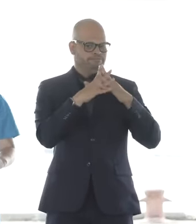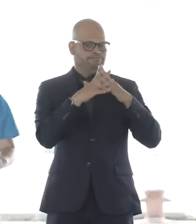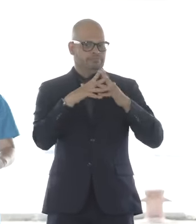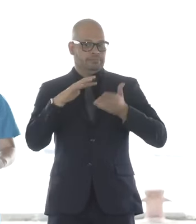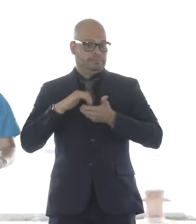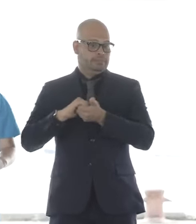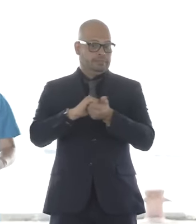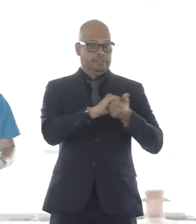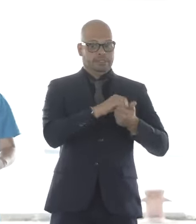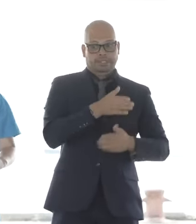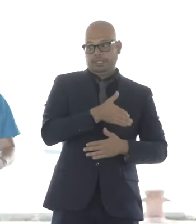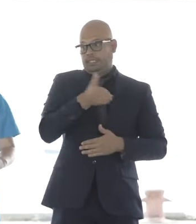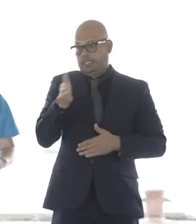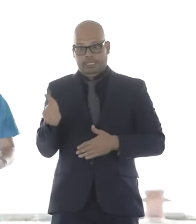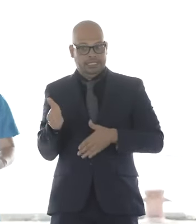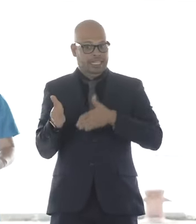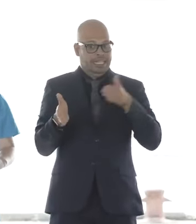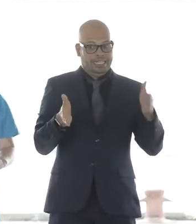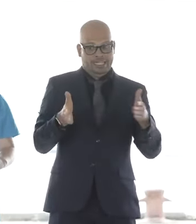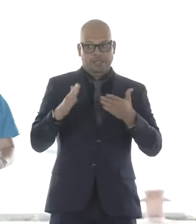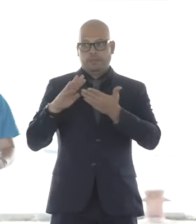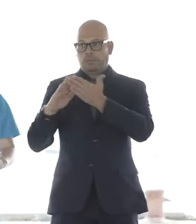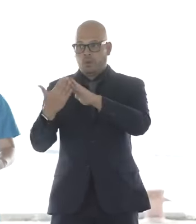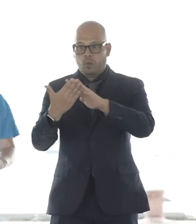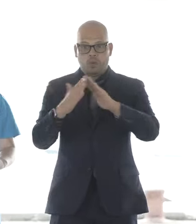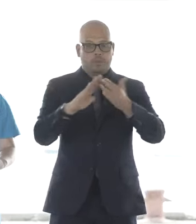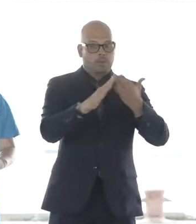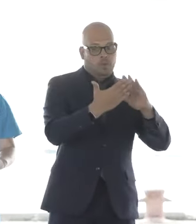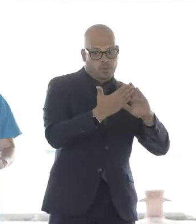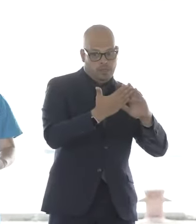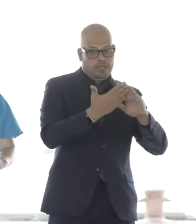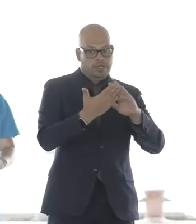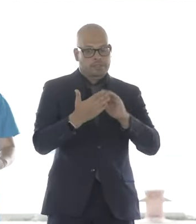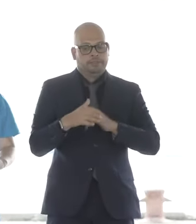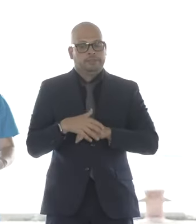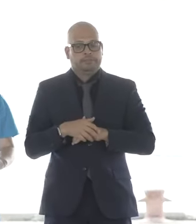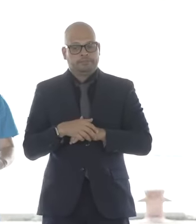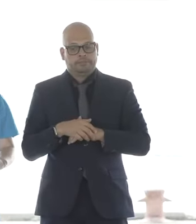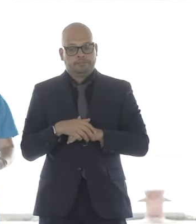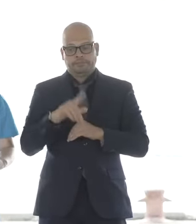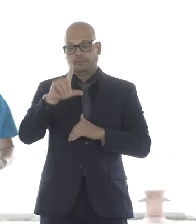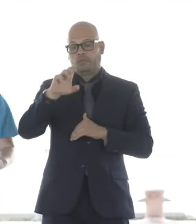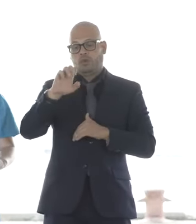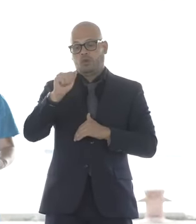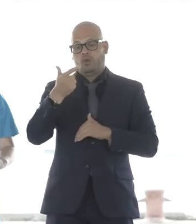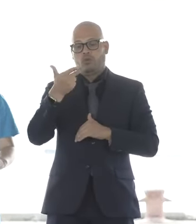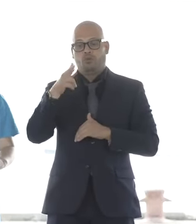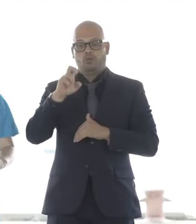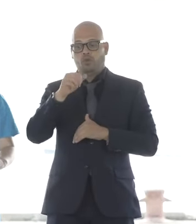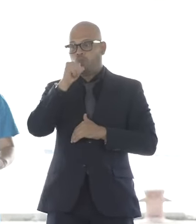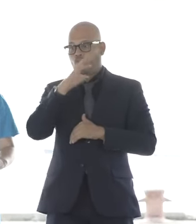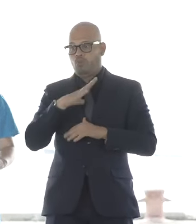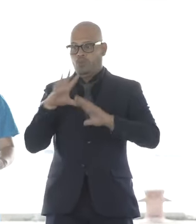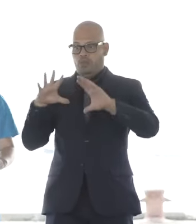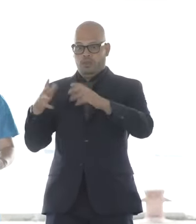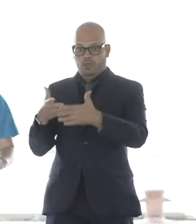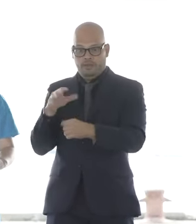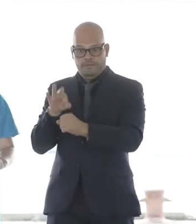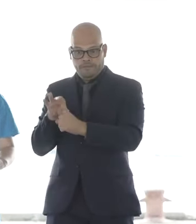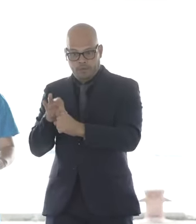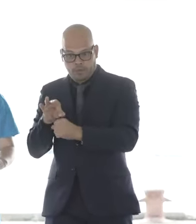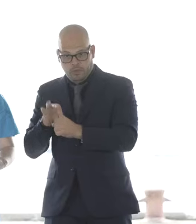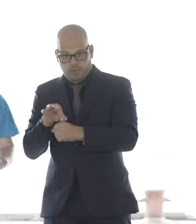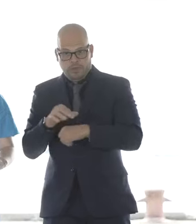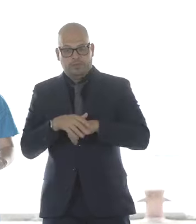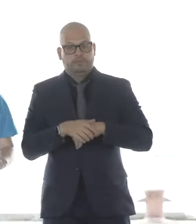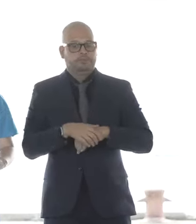organizations, the League of Women Voters, and the Latino Leadership Coalition. We called ourselves Salem Offshore Wind Alliance, or SOA.